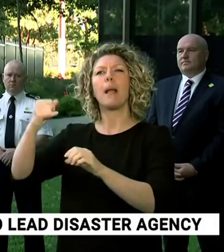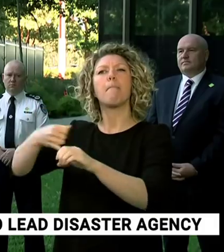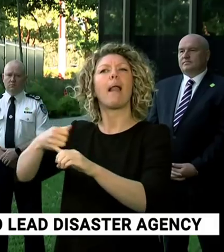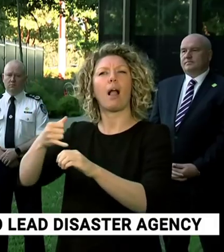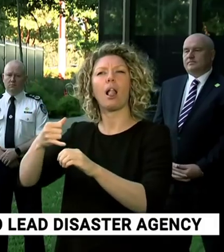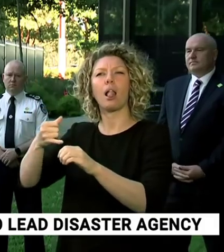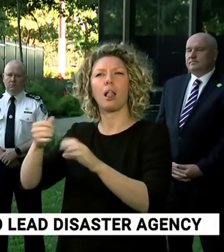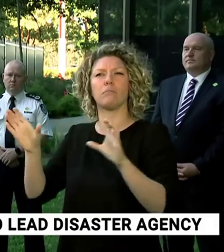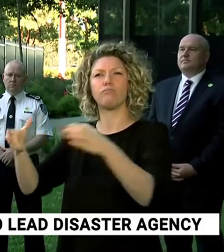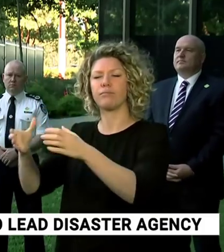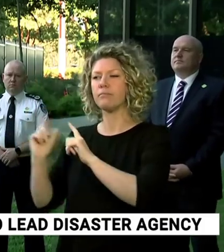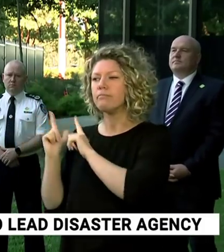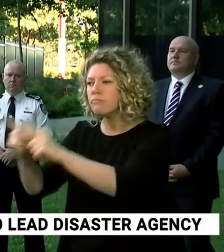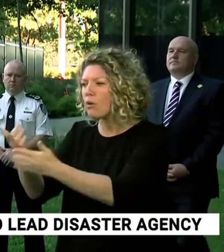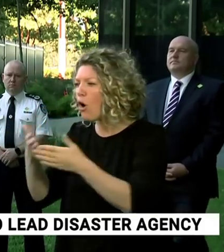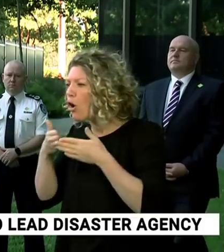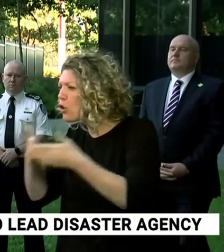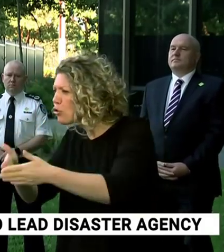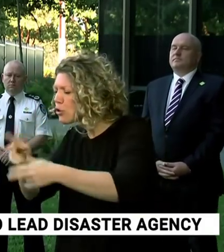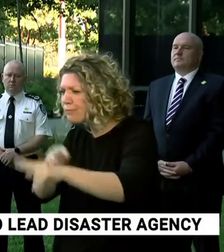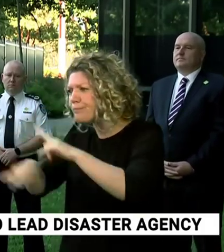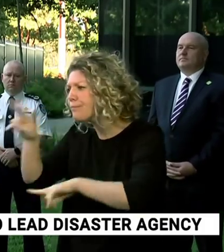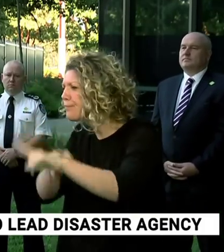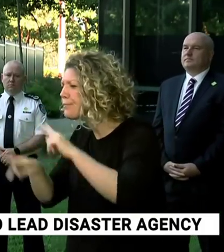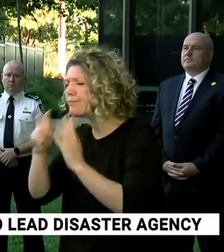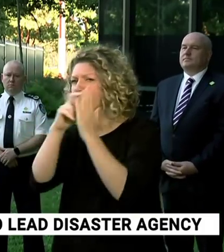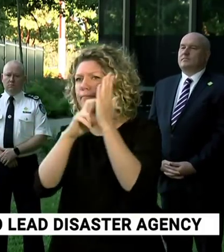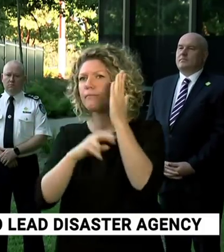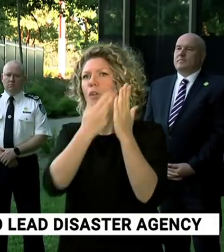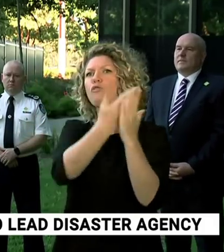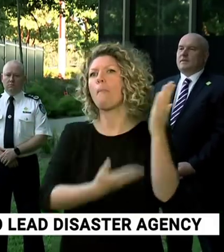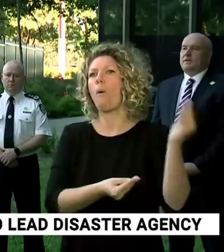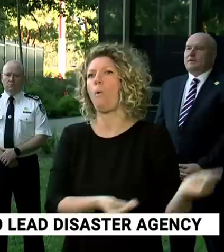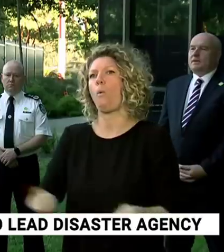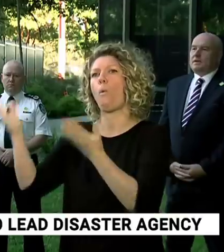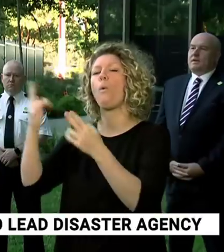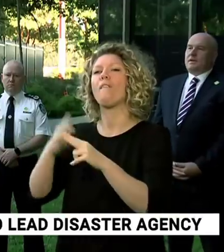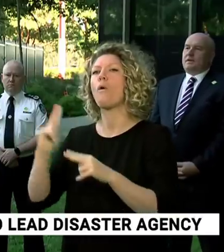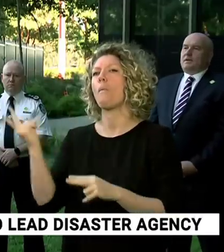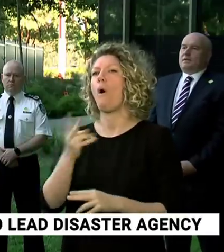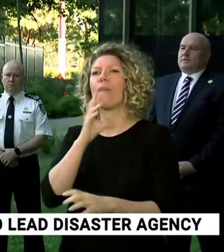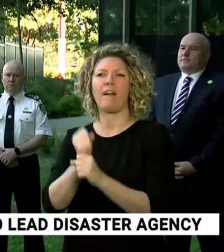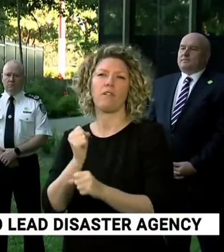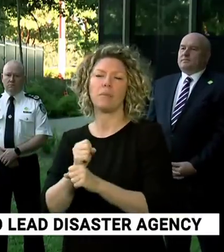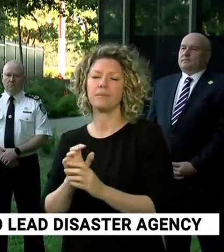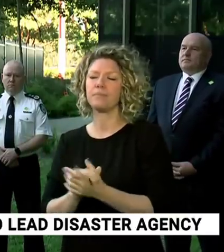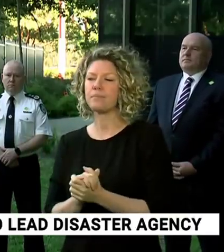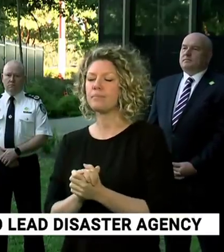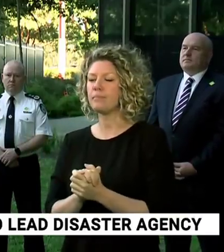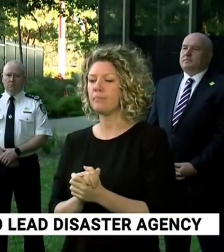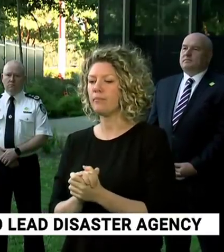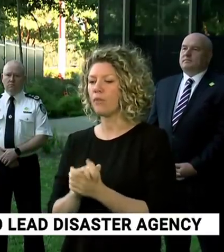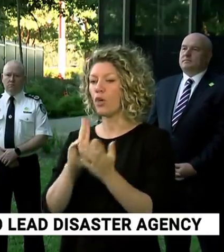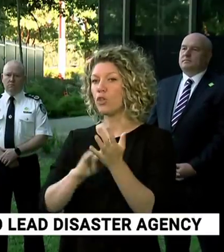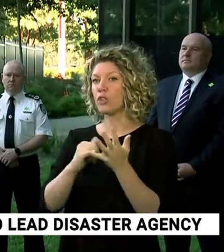on the ship. And they had delivered a report to both Federal and State Government. Between New South Wales